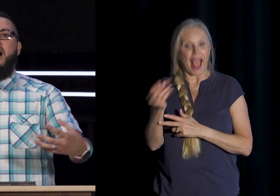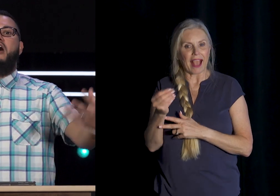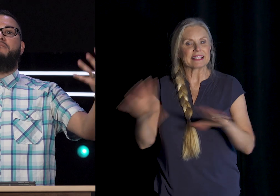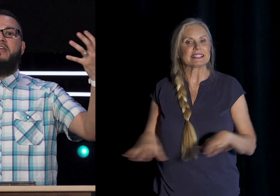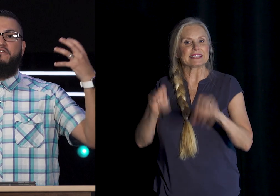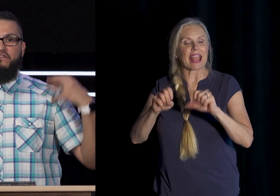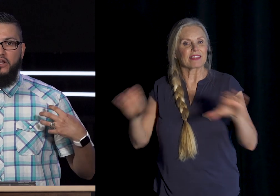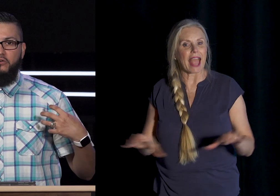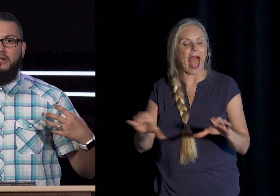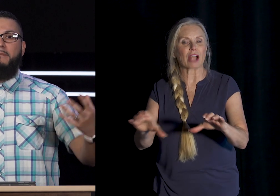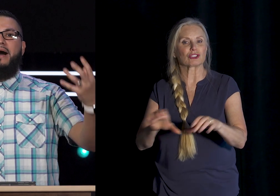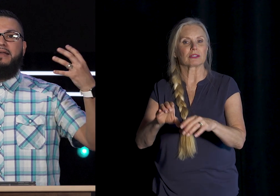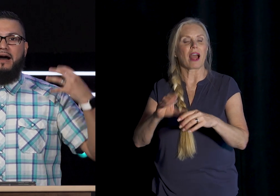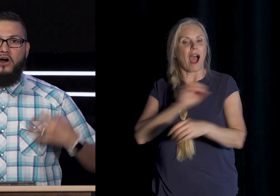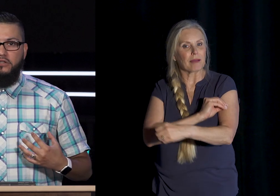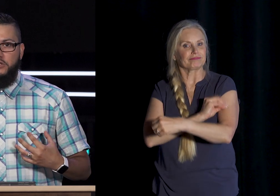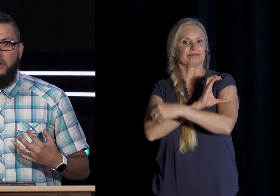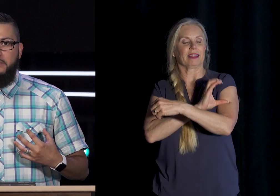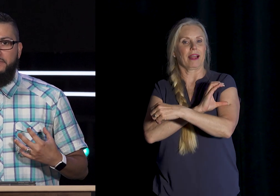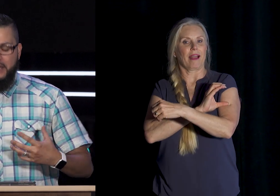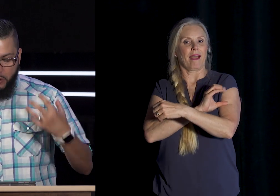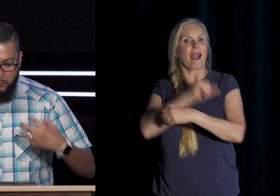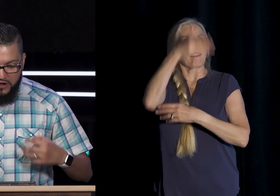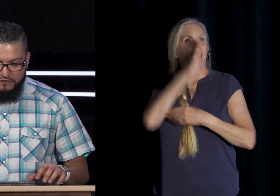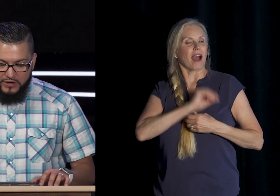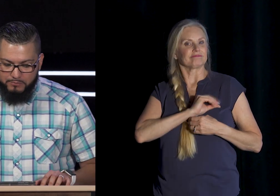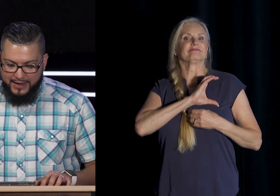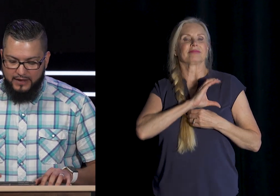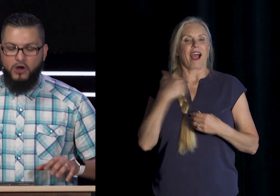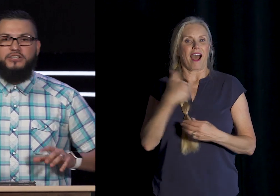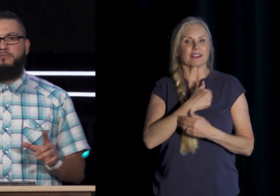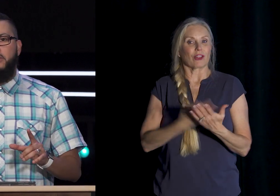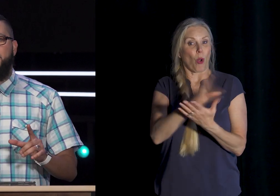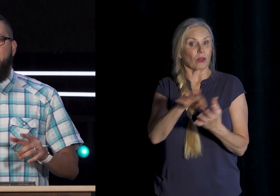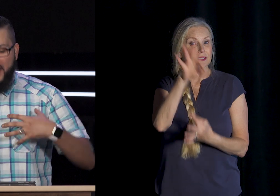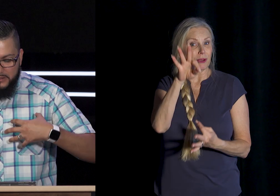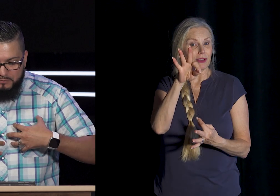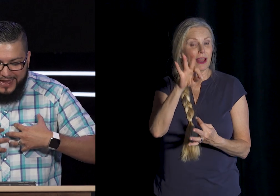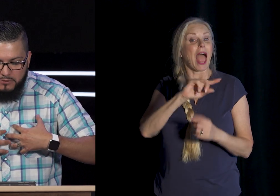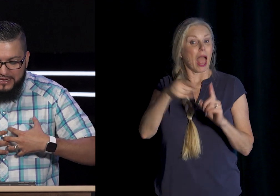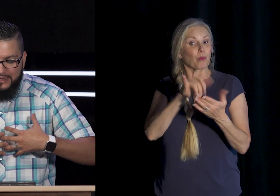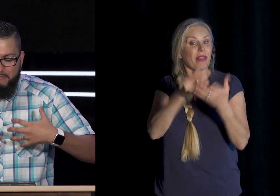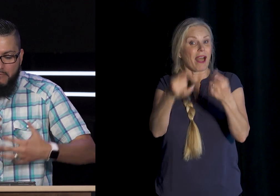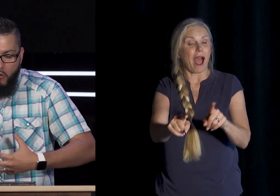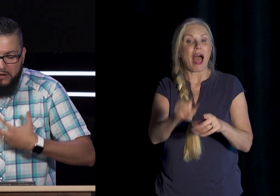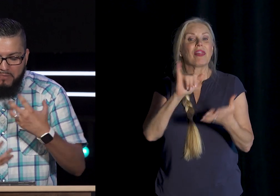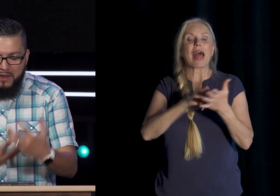Being Filled By God The Holy Spirit Now When We Are Filled By God The Holy Spirit That Is Meaning That Moment By